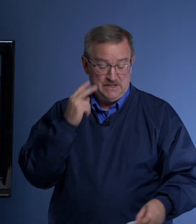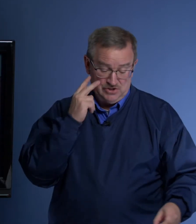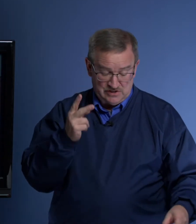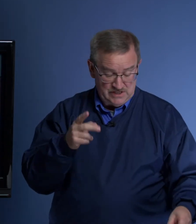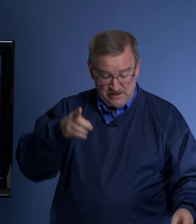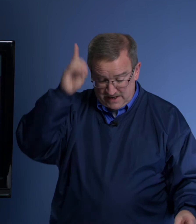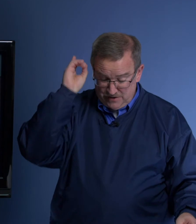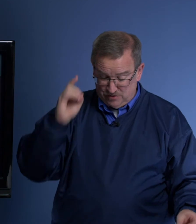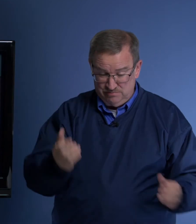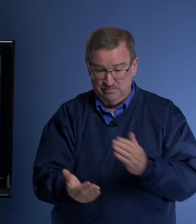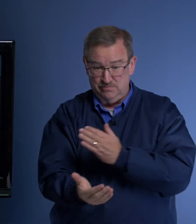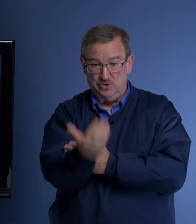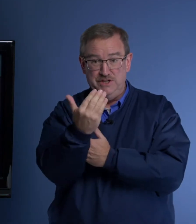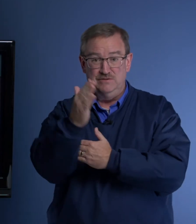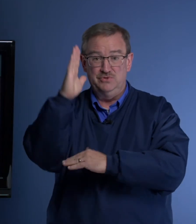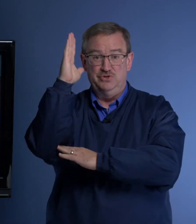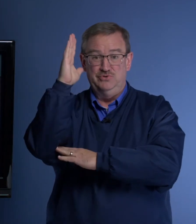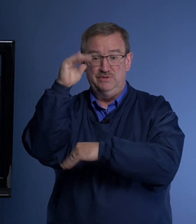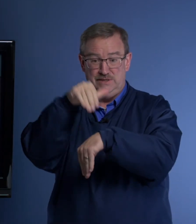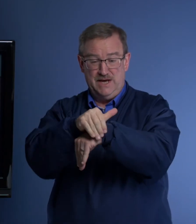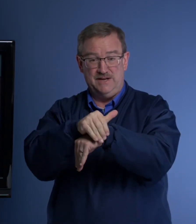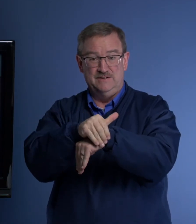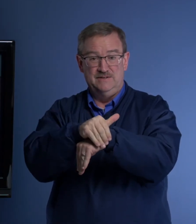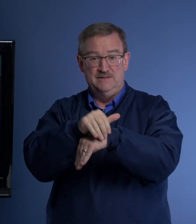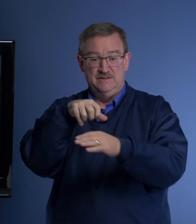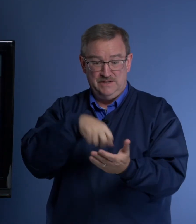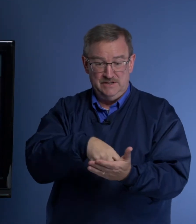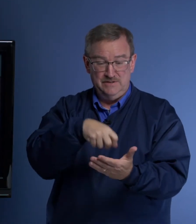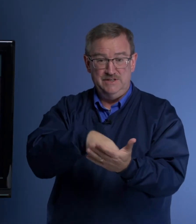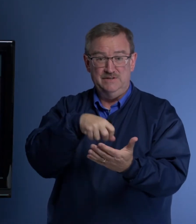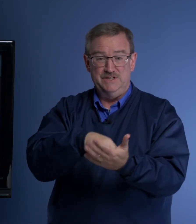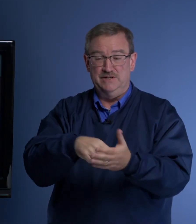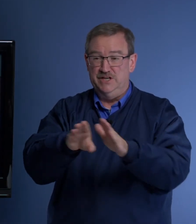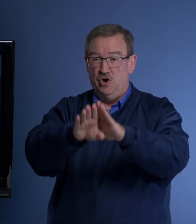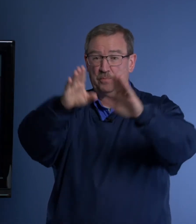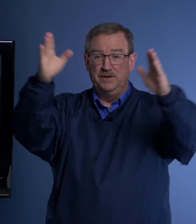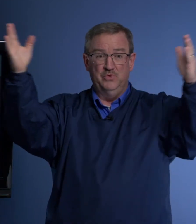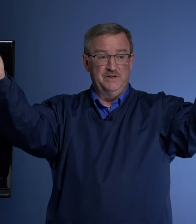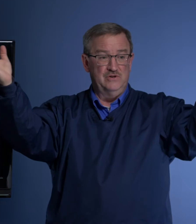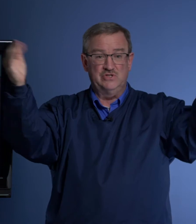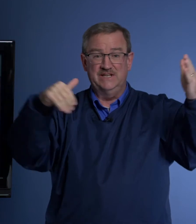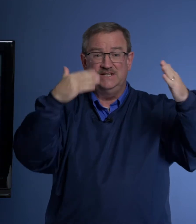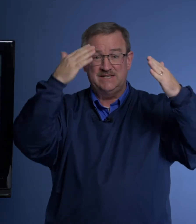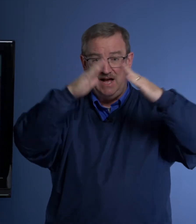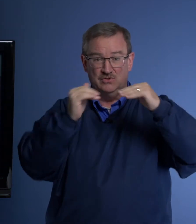can just see Daniel morning, noon, night, kneel, kneel, kneel. He opened the windows in his house.